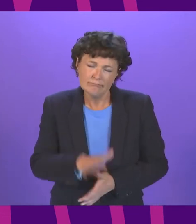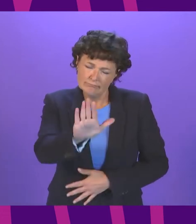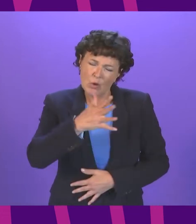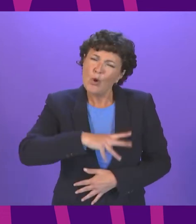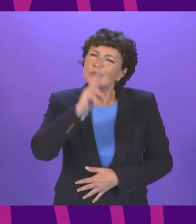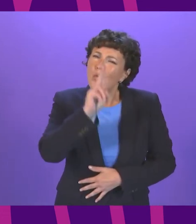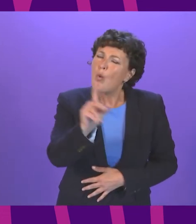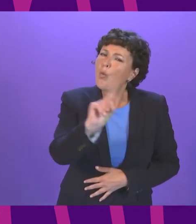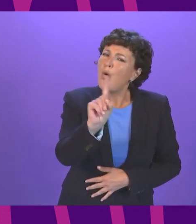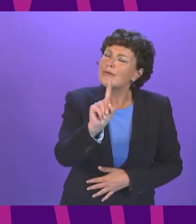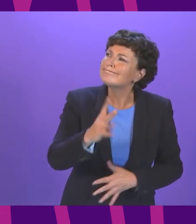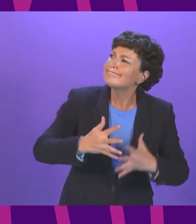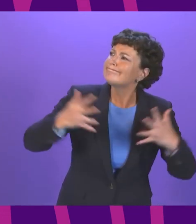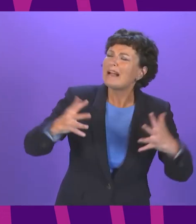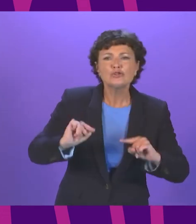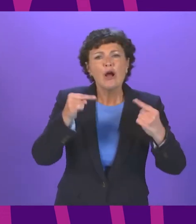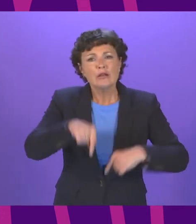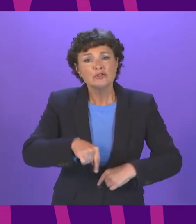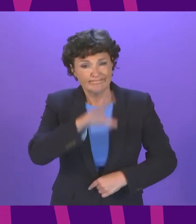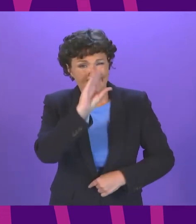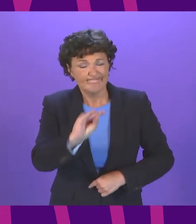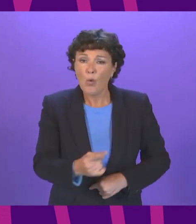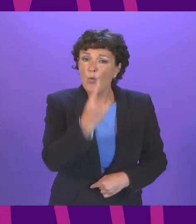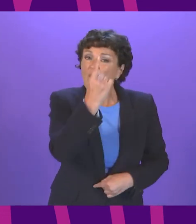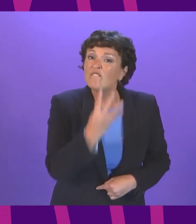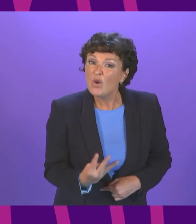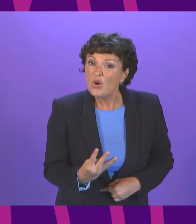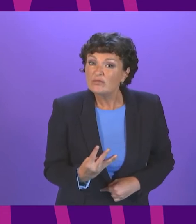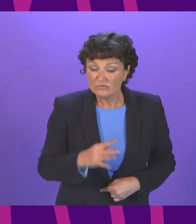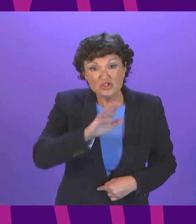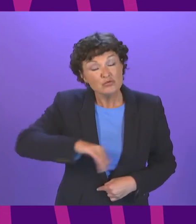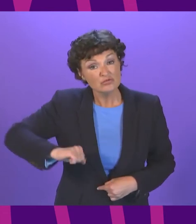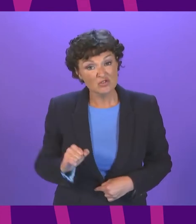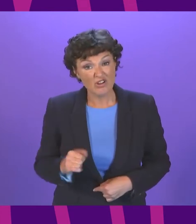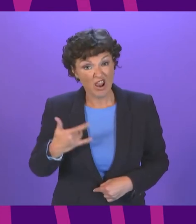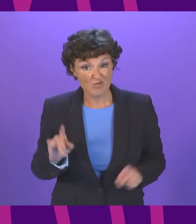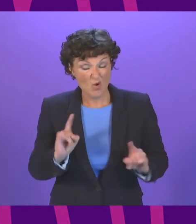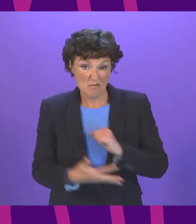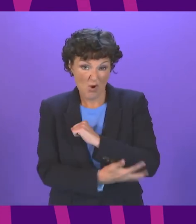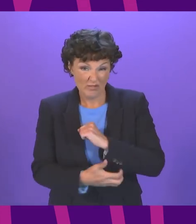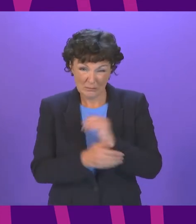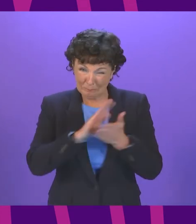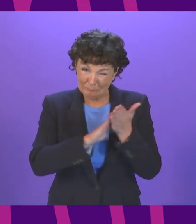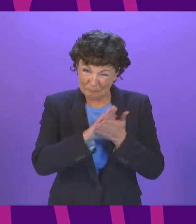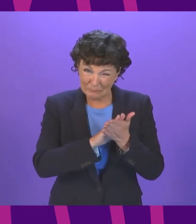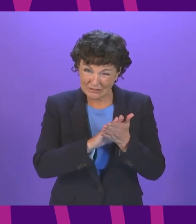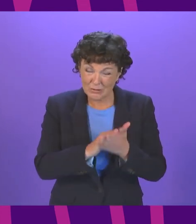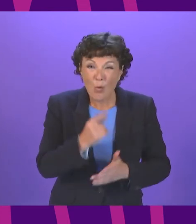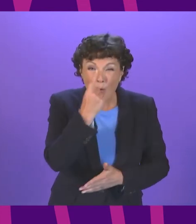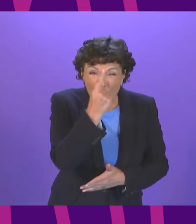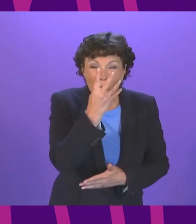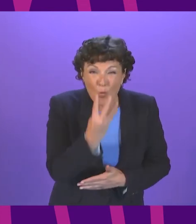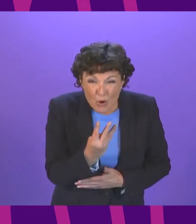country. One in four children in Scotland live in poverty. That is over a quarter of a million.